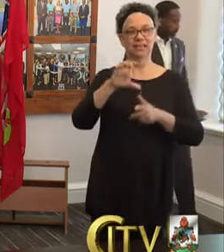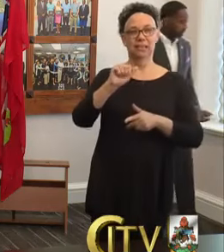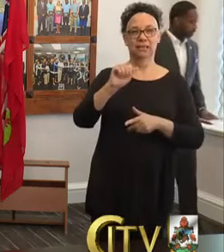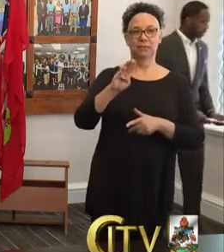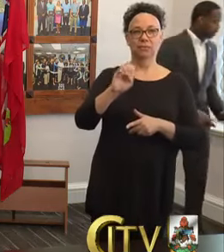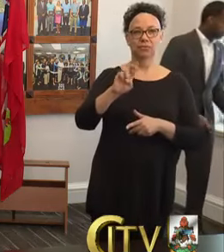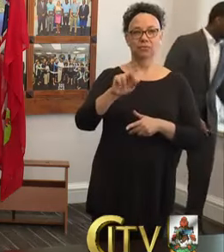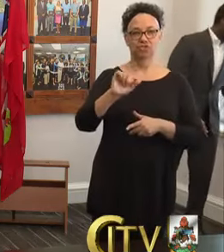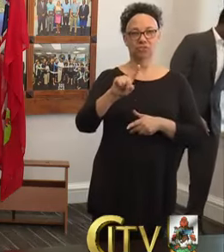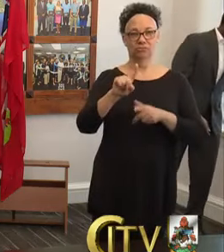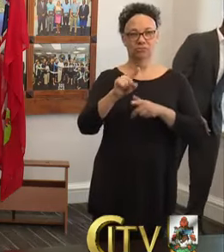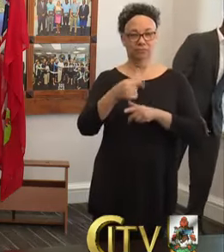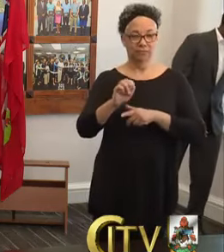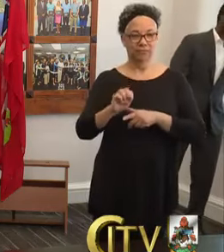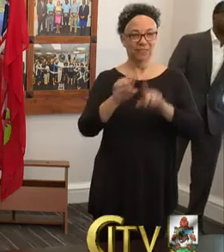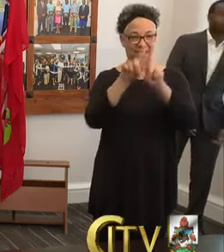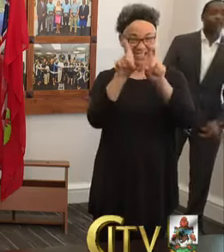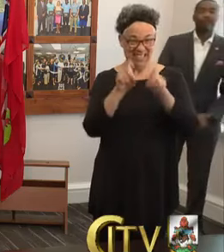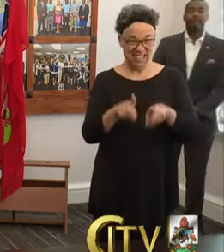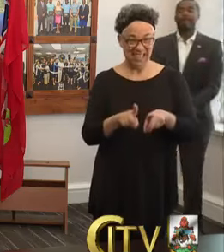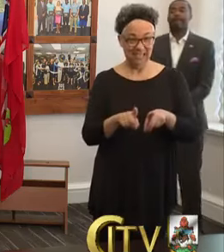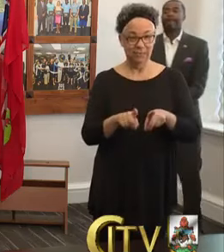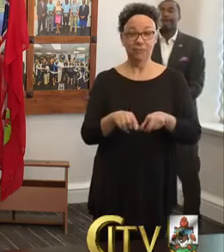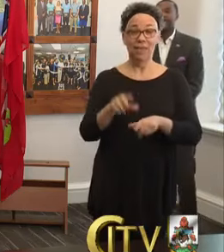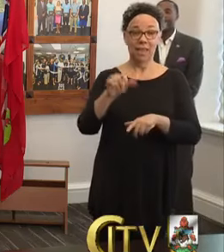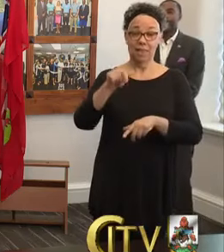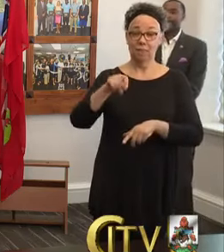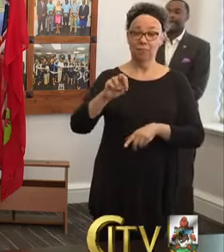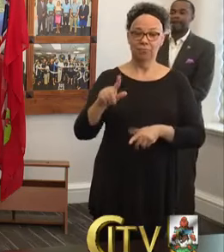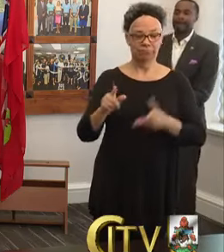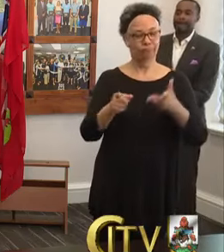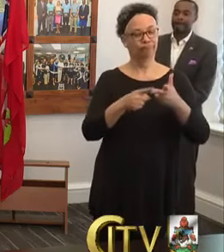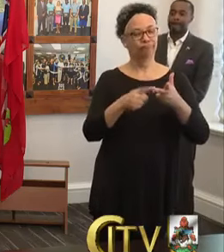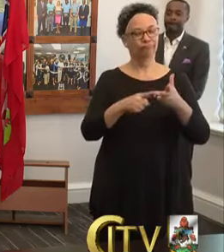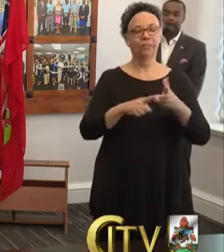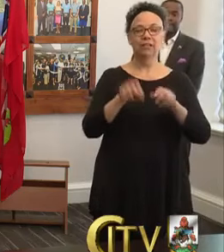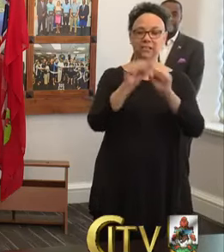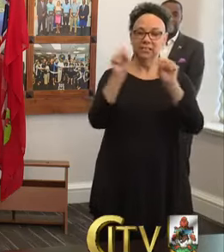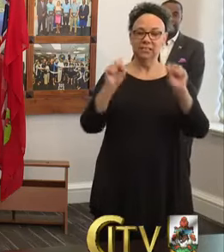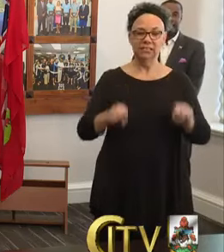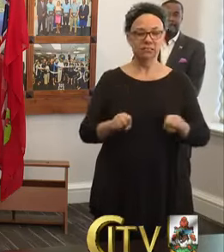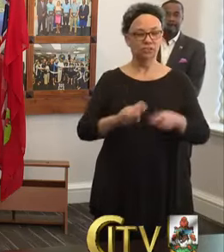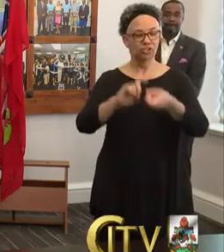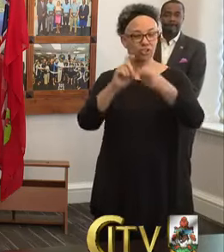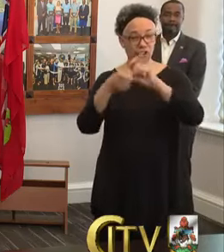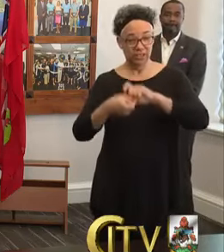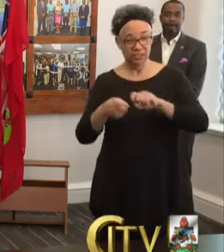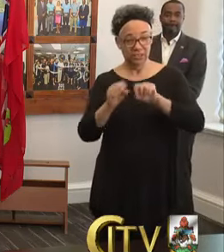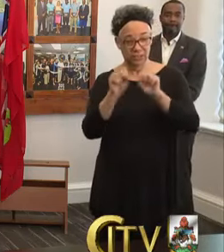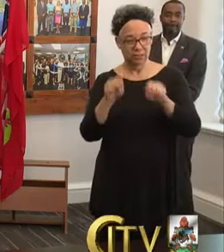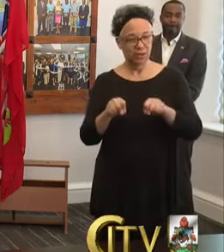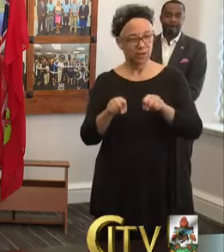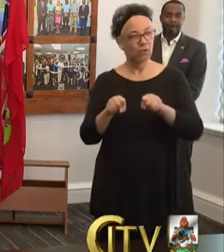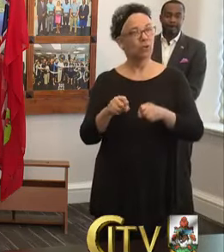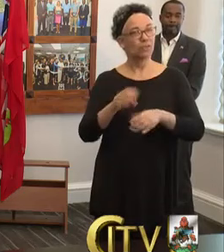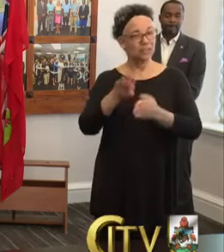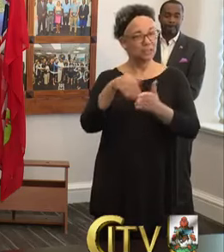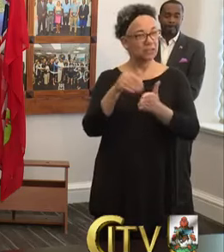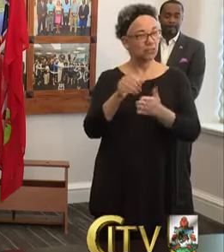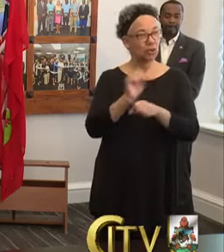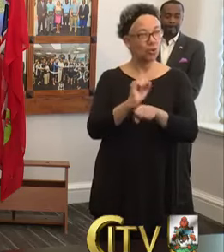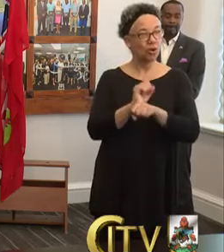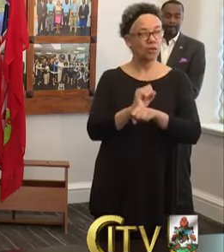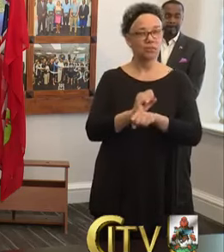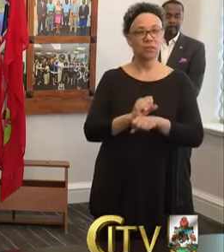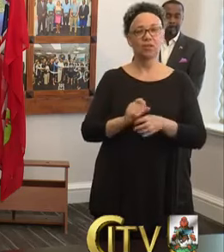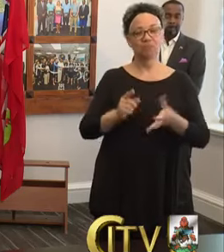for April, the system transformation consultancy and child care for essential services workers. Let me